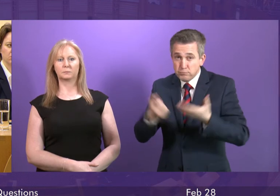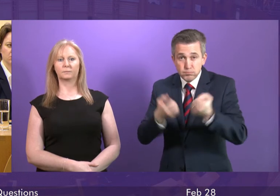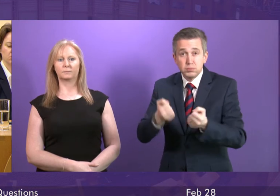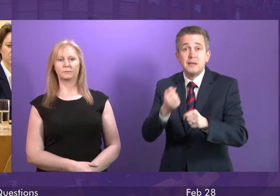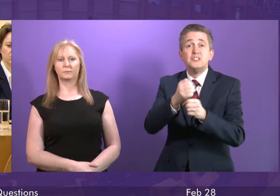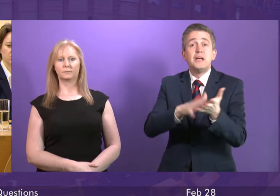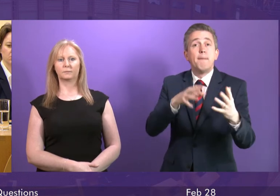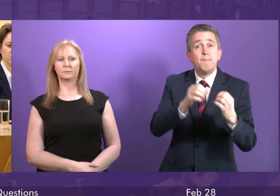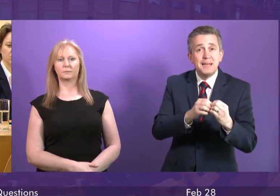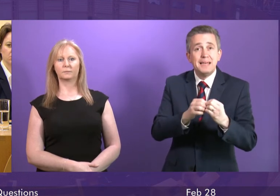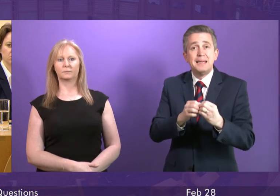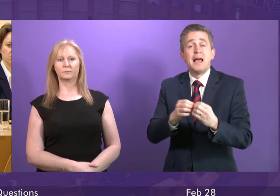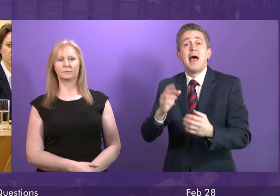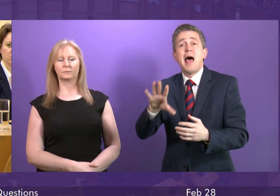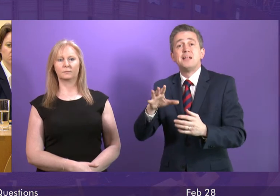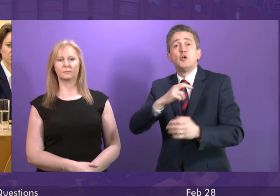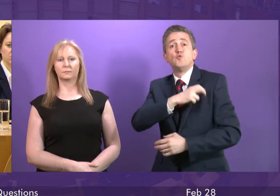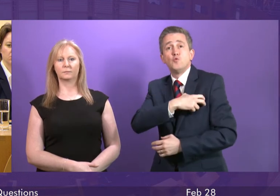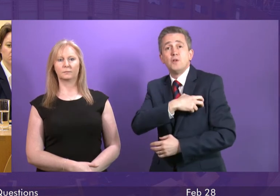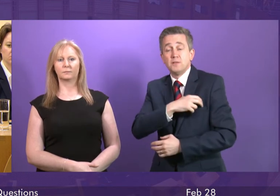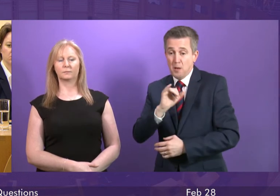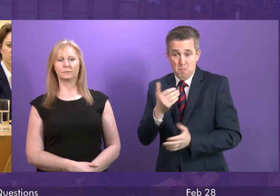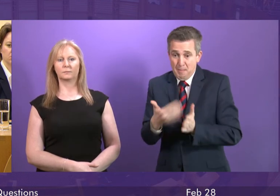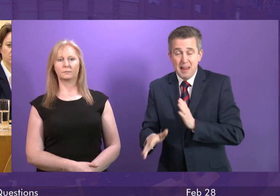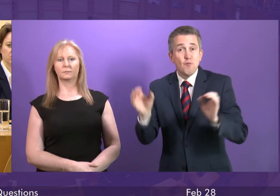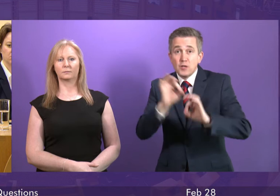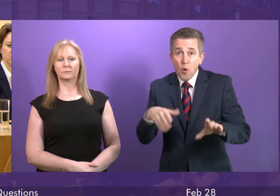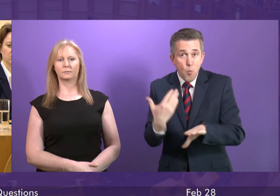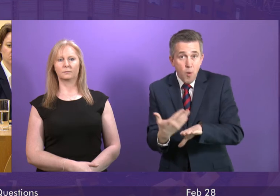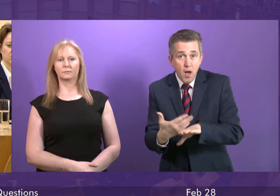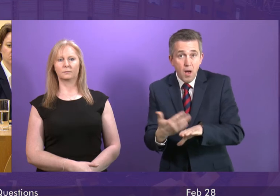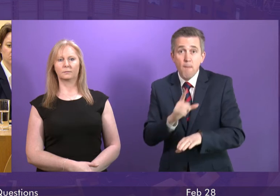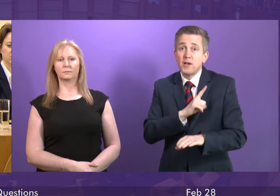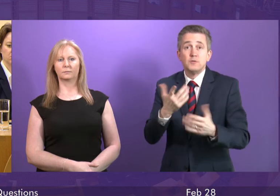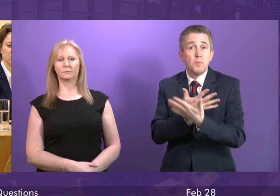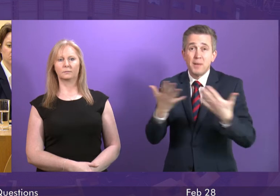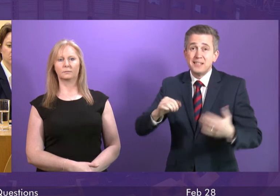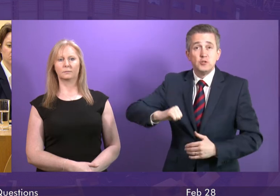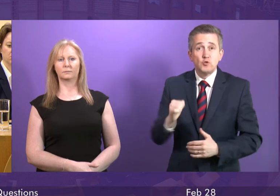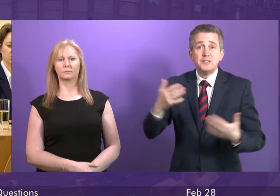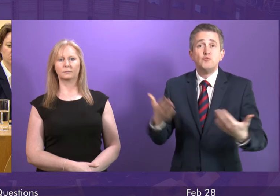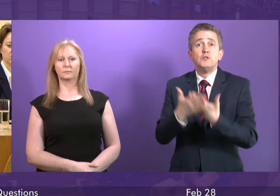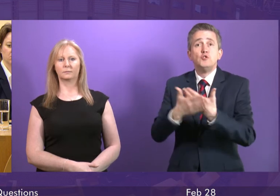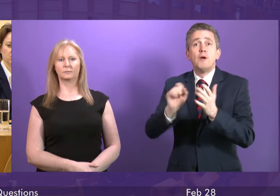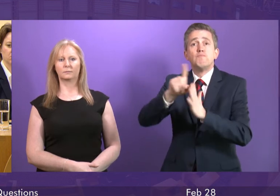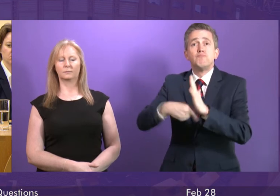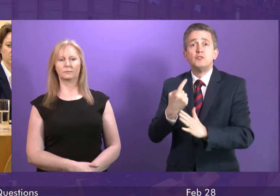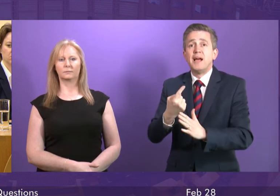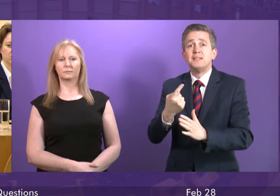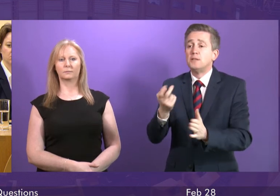Unite are warning that the Fife Yards could end up with nothing as we see Scottish renewable projects being awarded to overseas companies and the Scottish supply chain